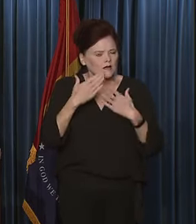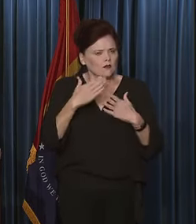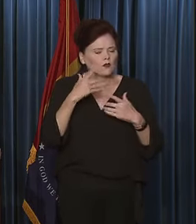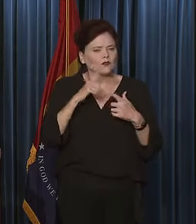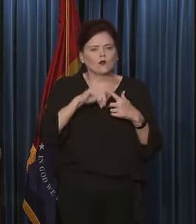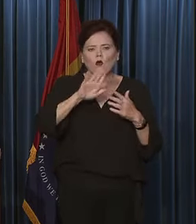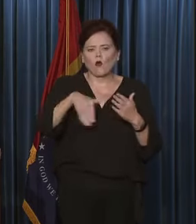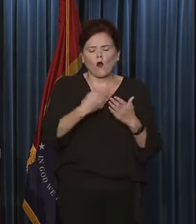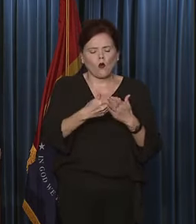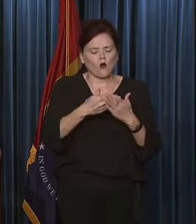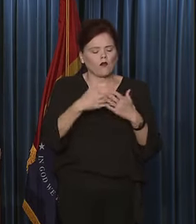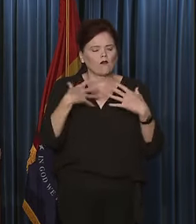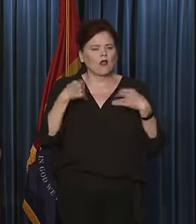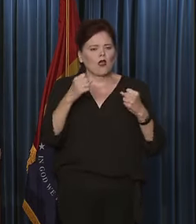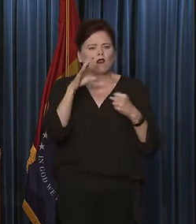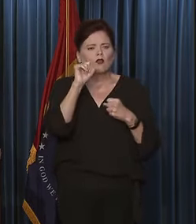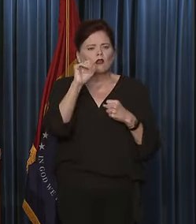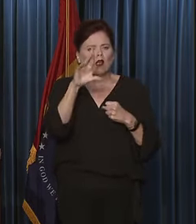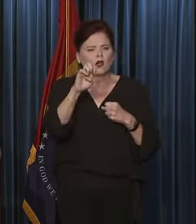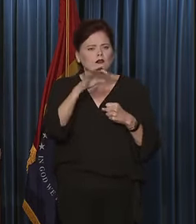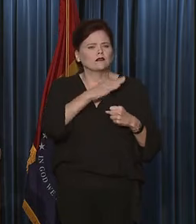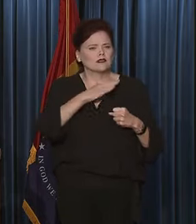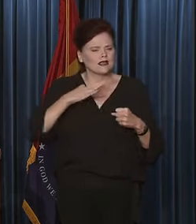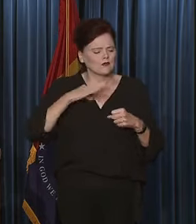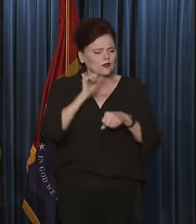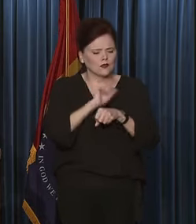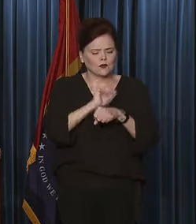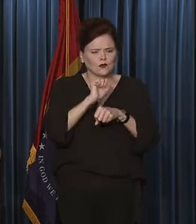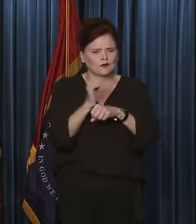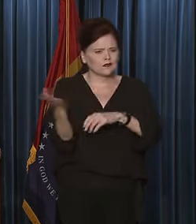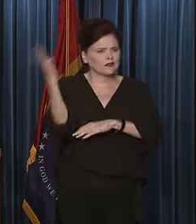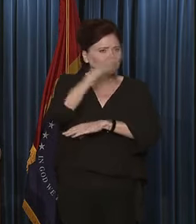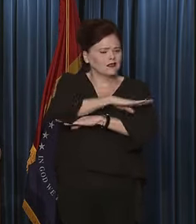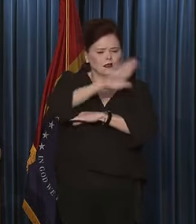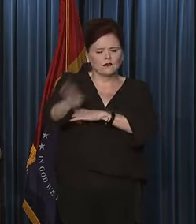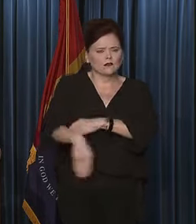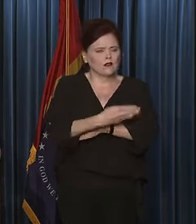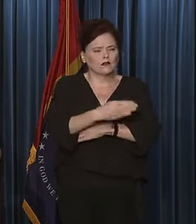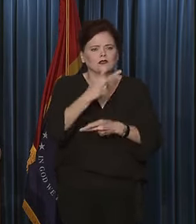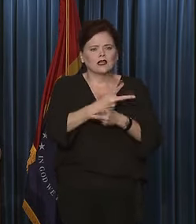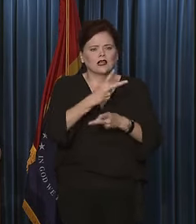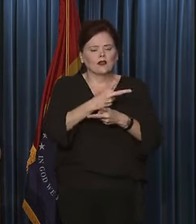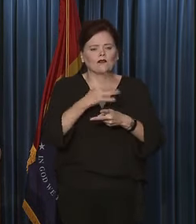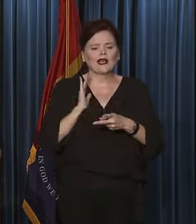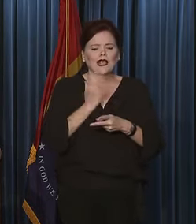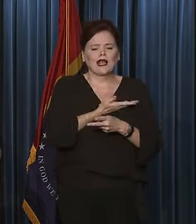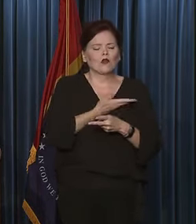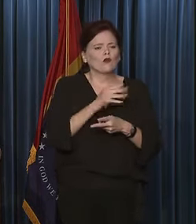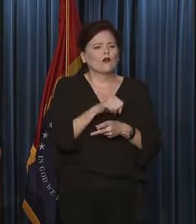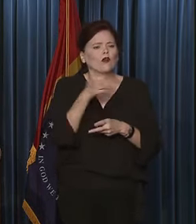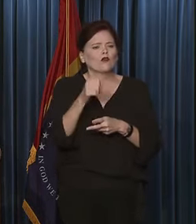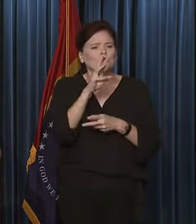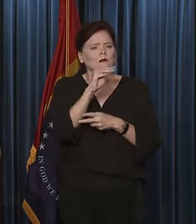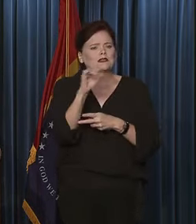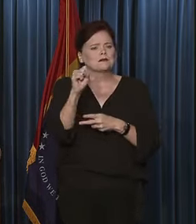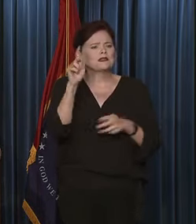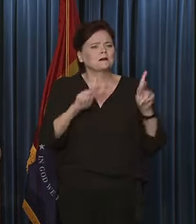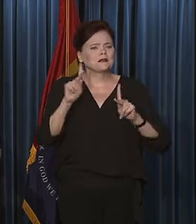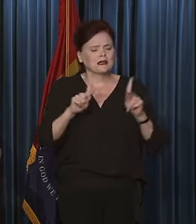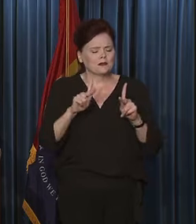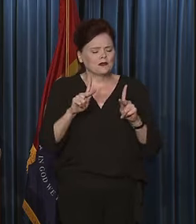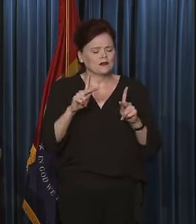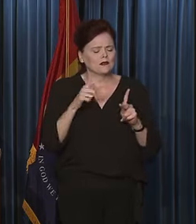and all of the health care professionals who are working day and night to take care of our fellow Mississippians, and